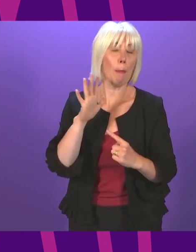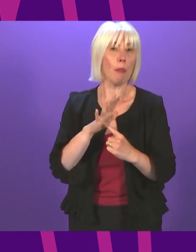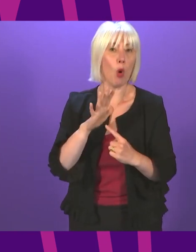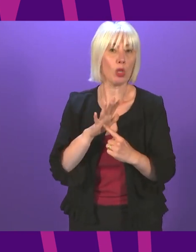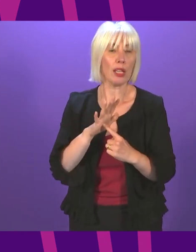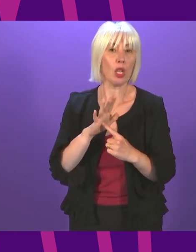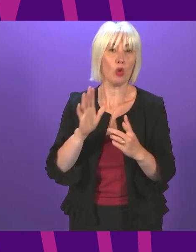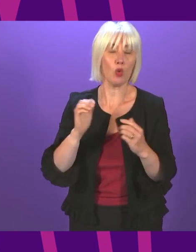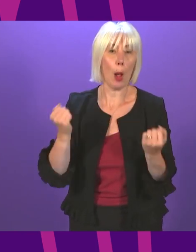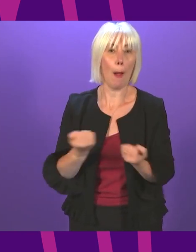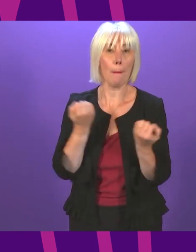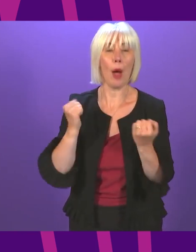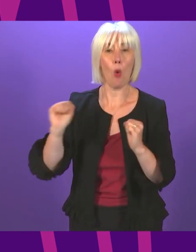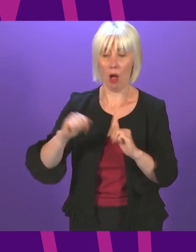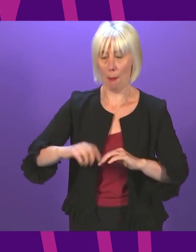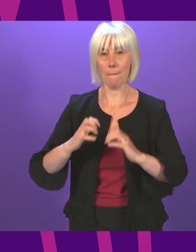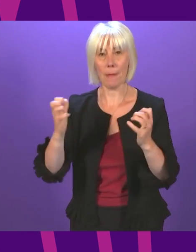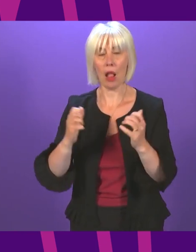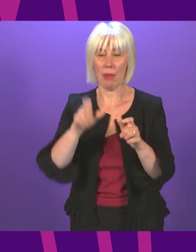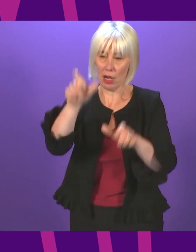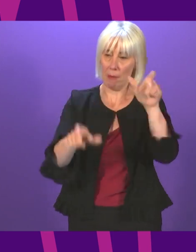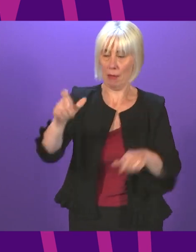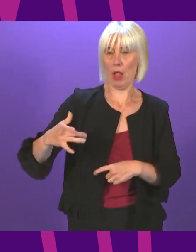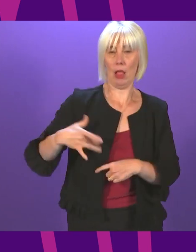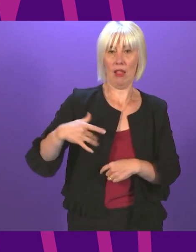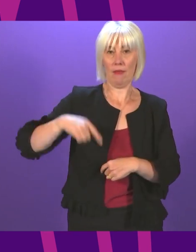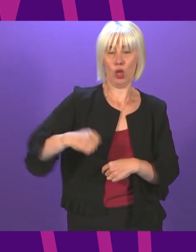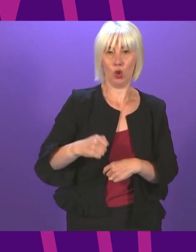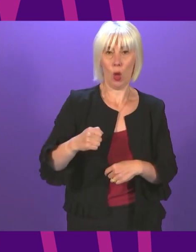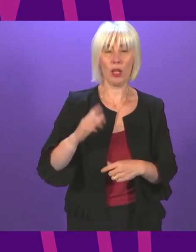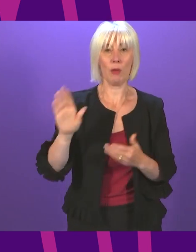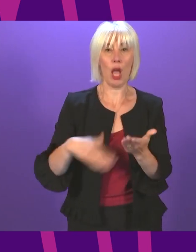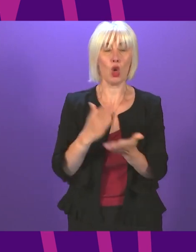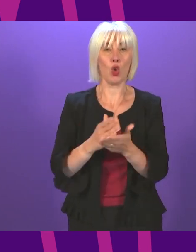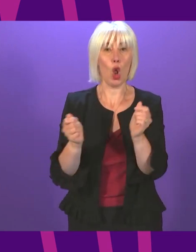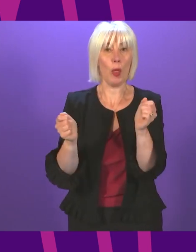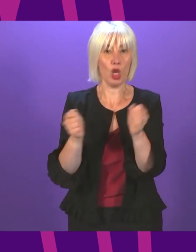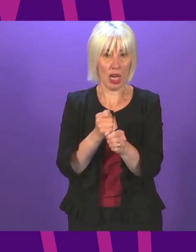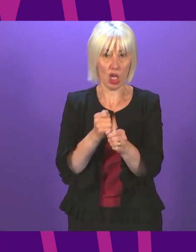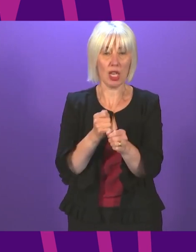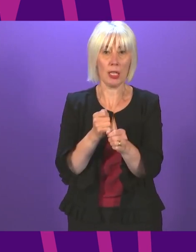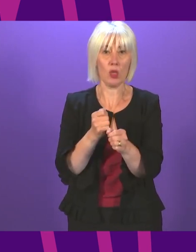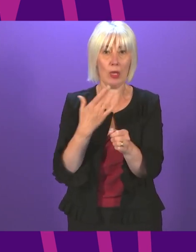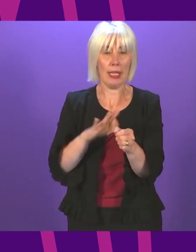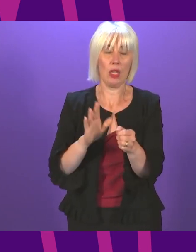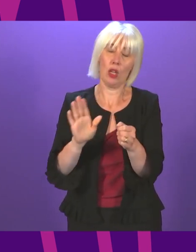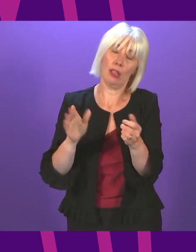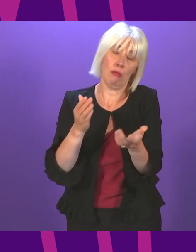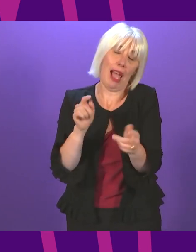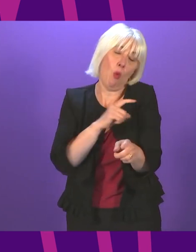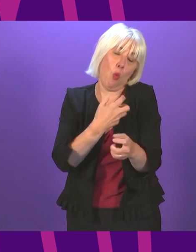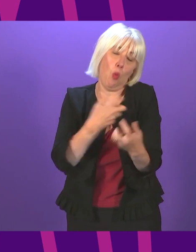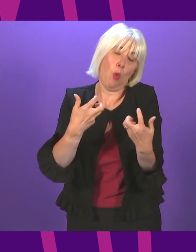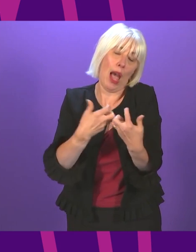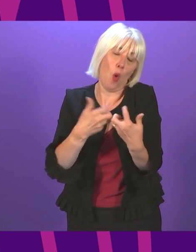to empower the parliament and the people of Scotland is to be able to make the changes we needed as to be an independent country with